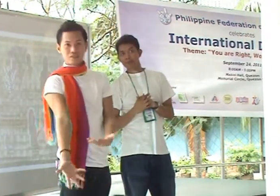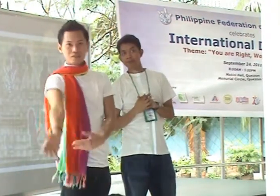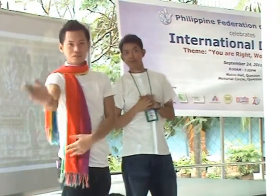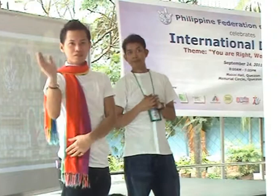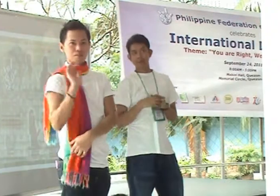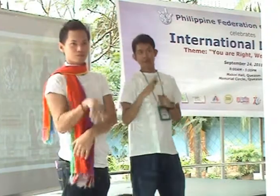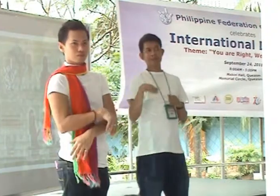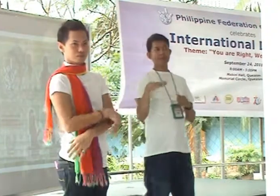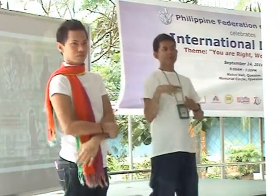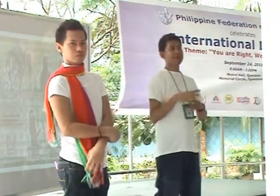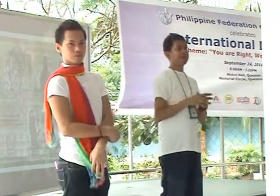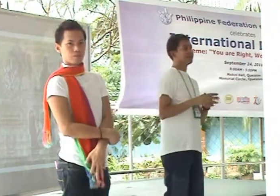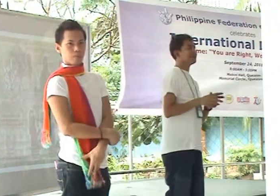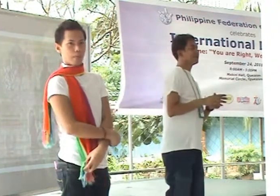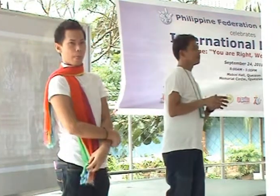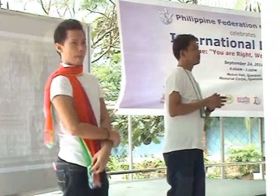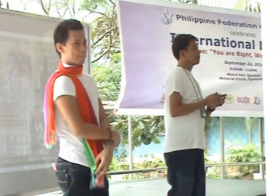others? Okay.